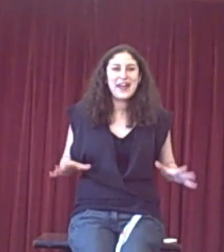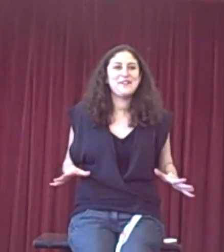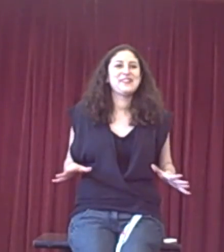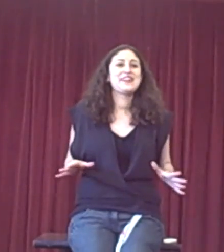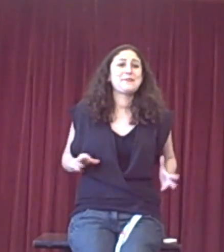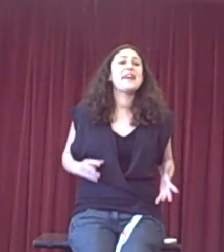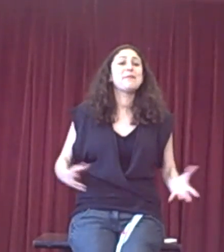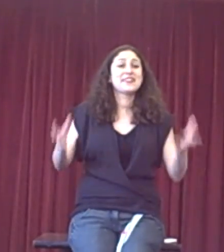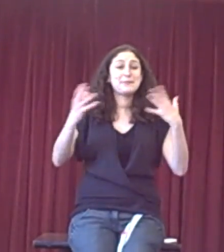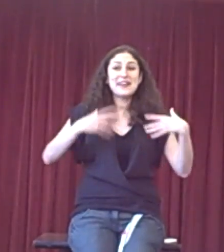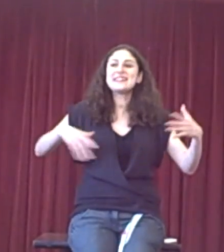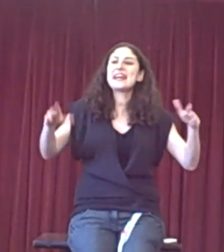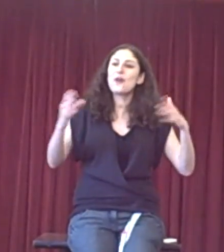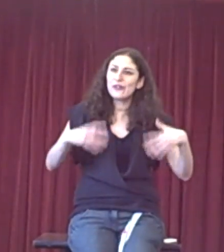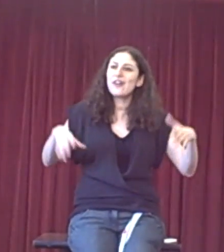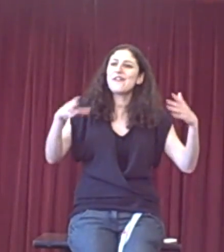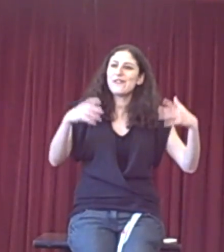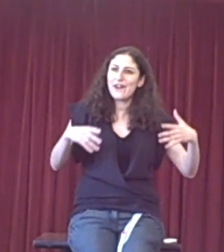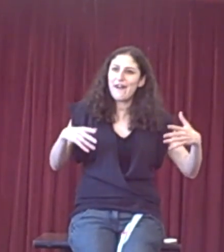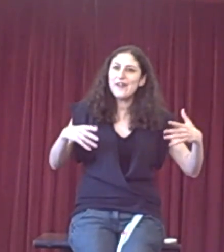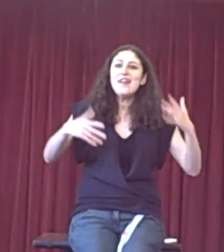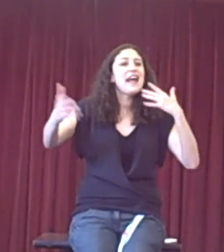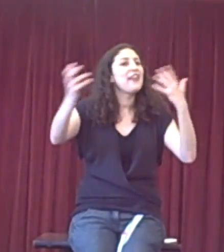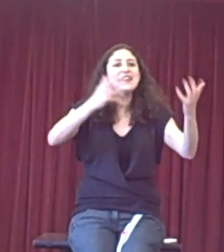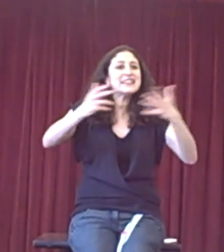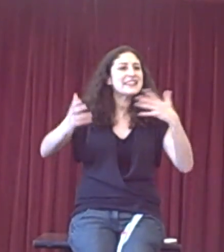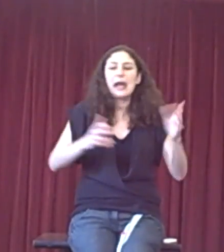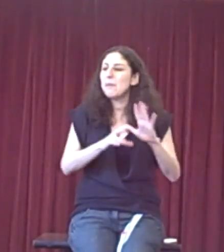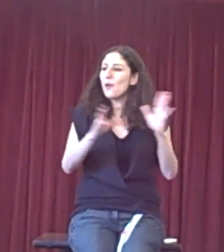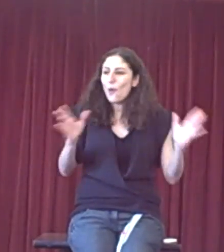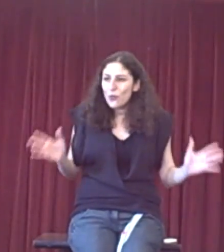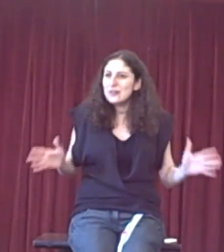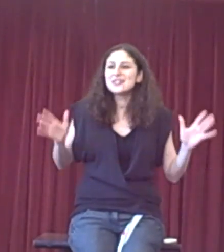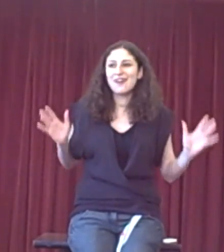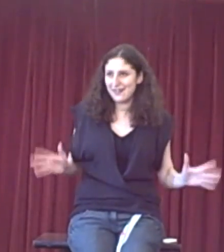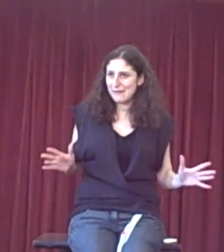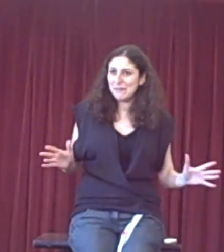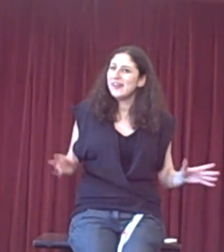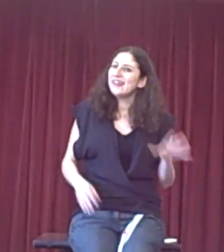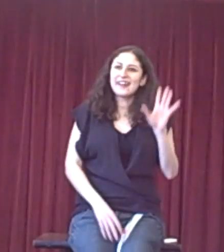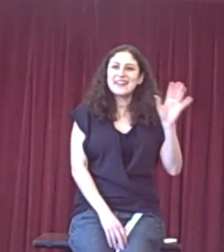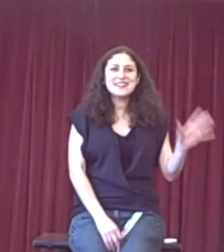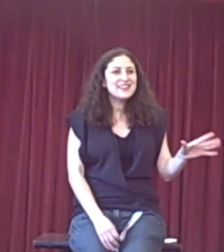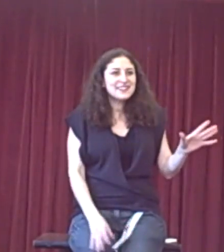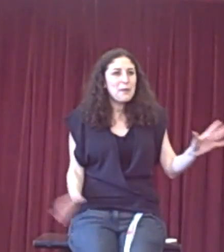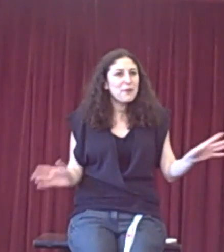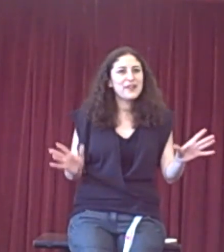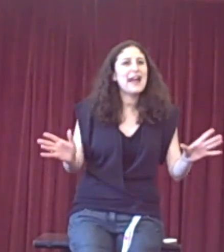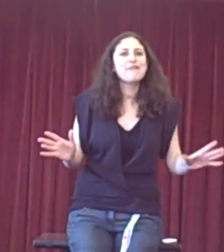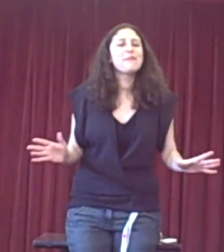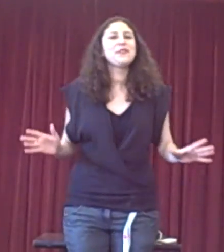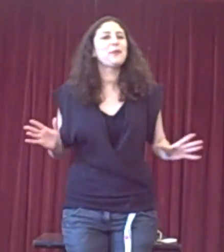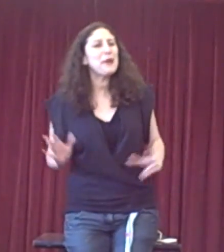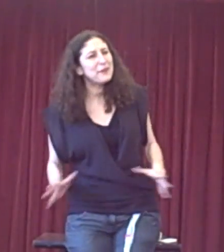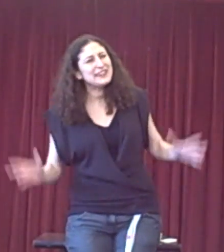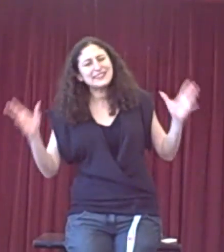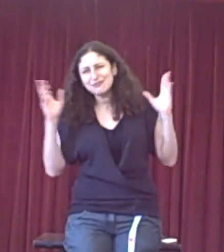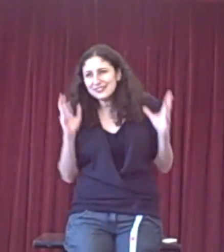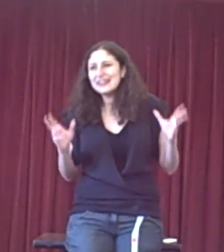at anyone in that debate because debates take on a life of their own. And these things happen all the time. Like that's an example that I have from this week, but it's really